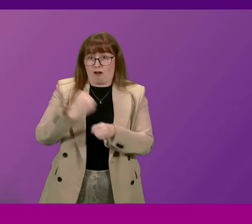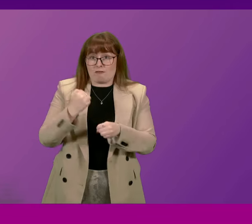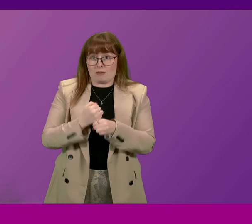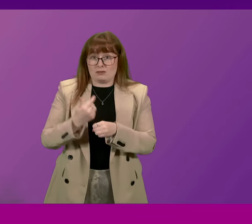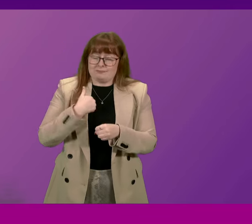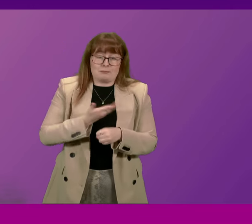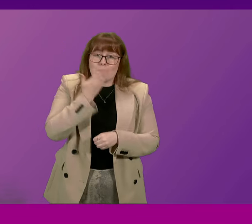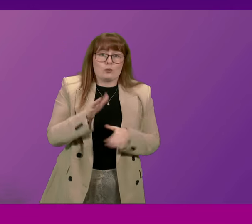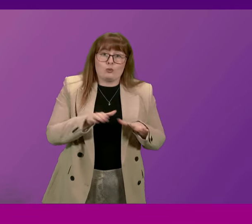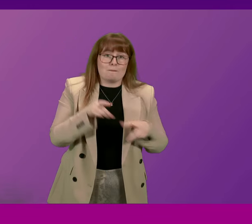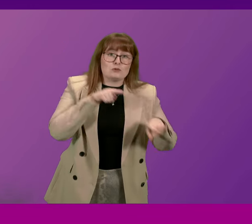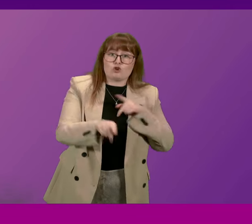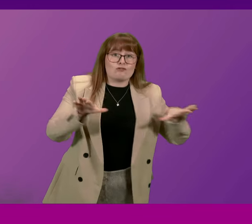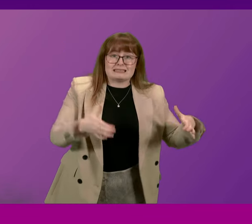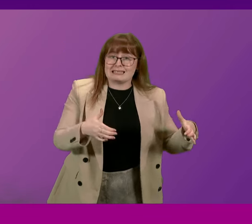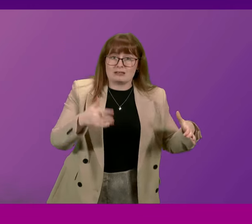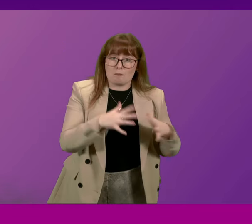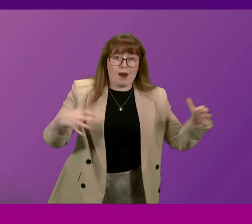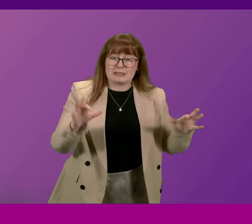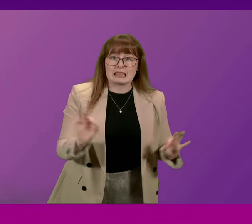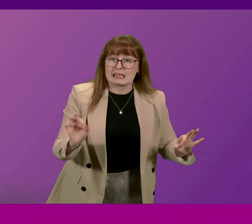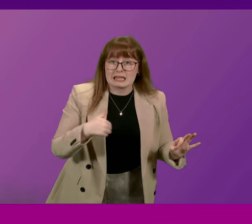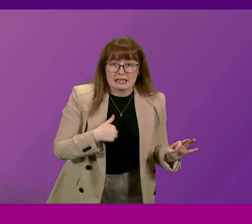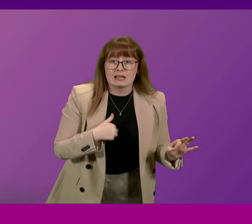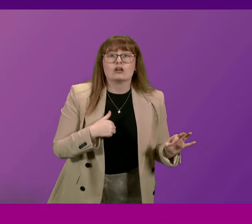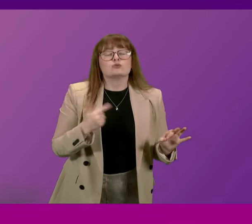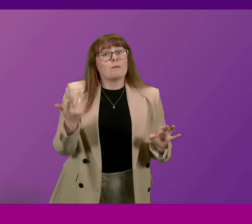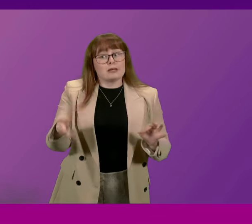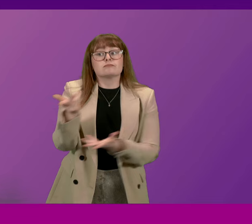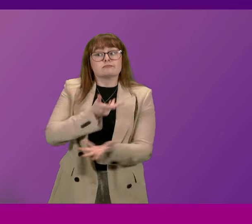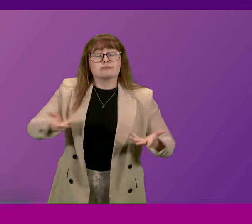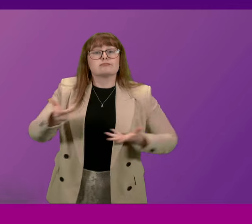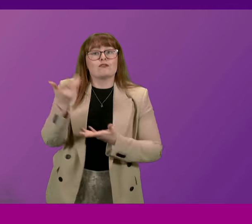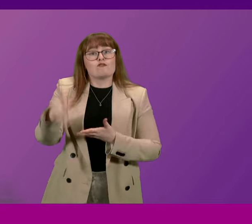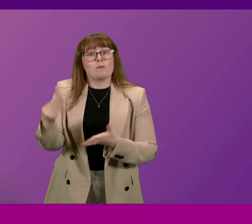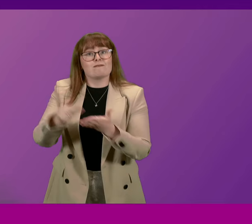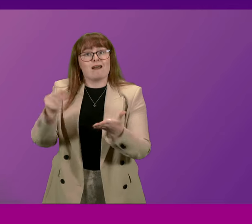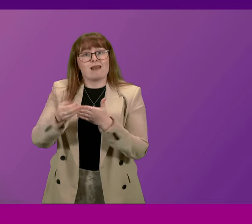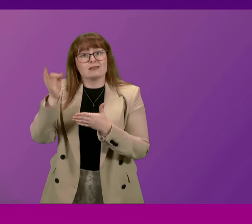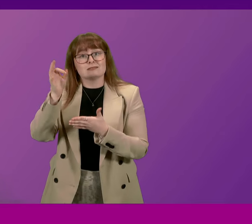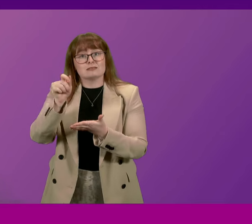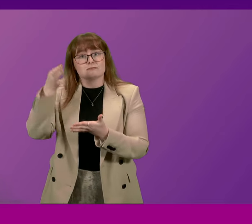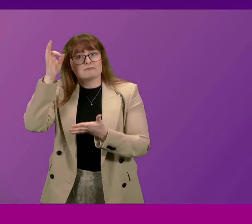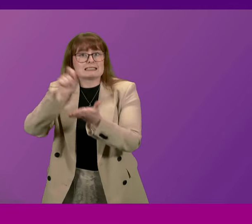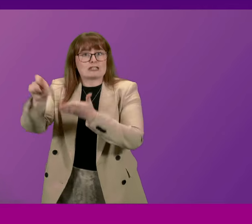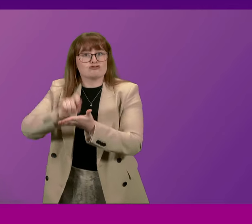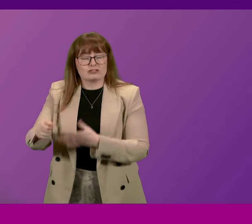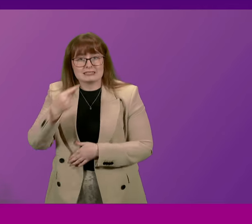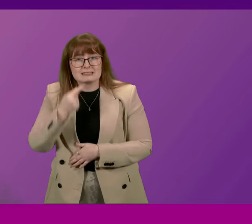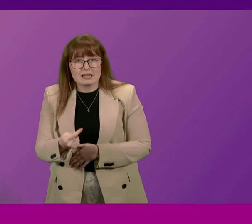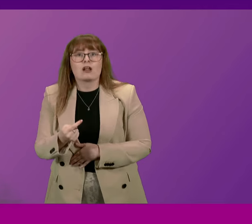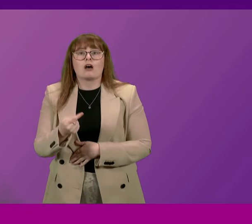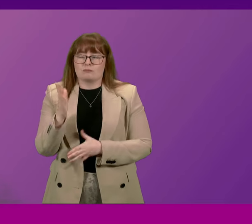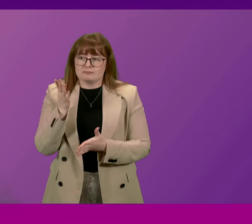a majority in Parliament. So there are discussions underway, led by the Finance Secretary, which are to construct